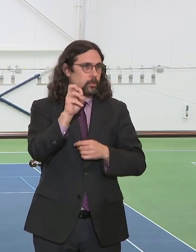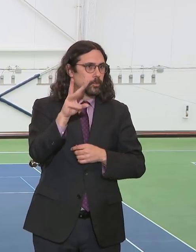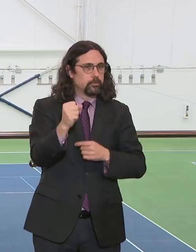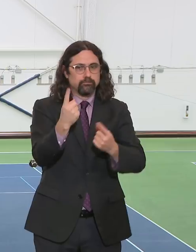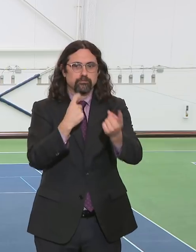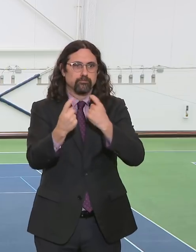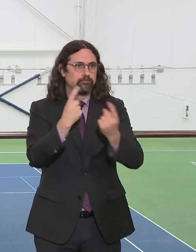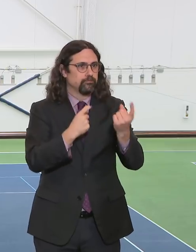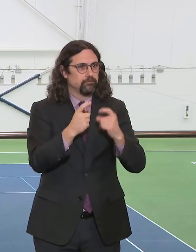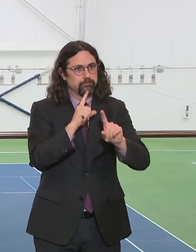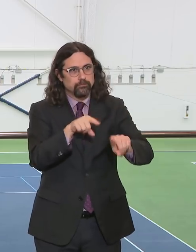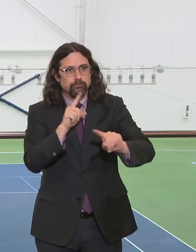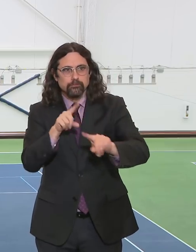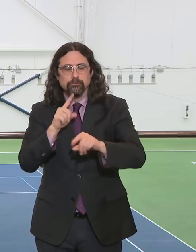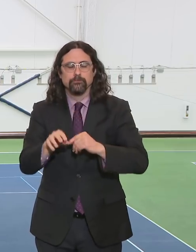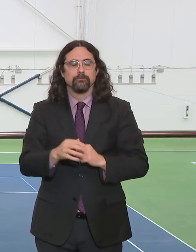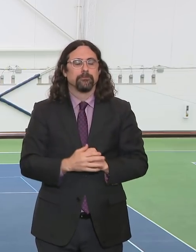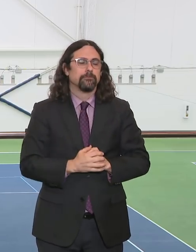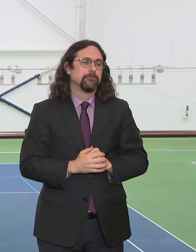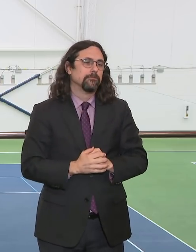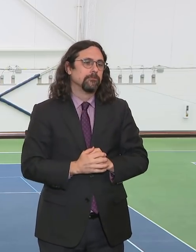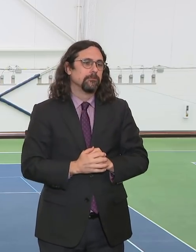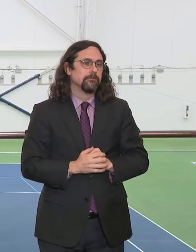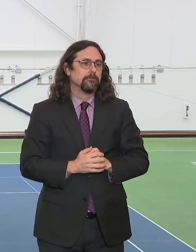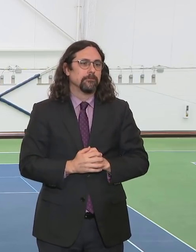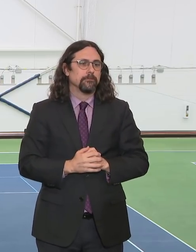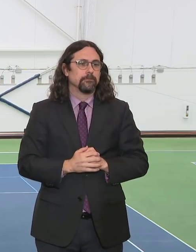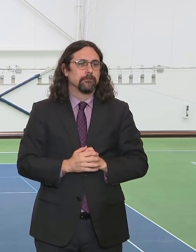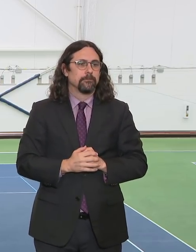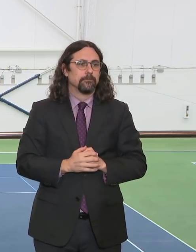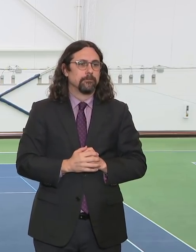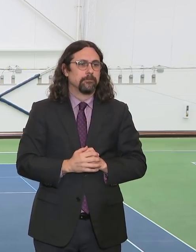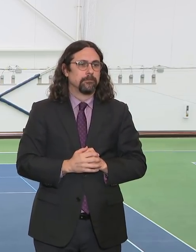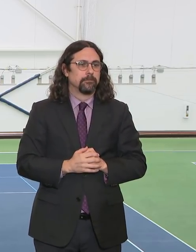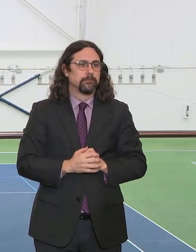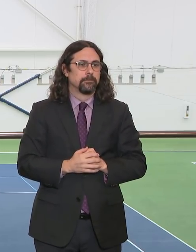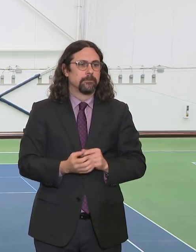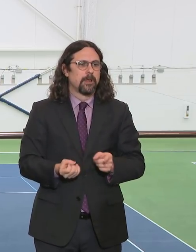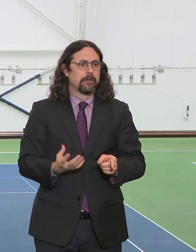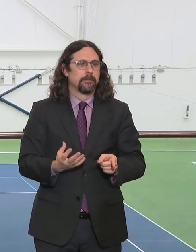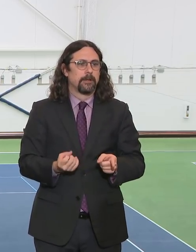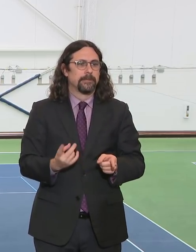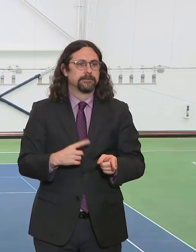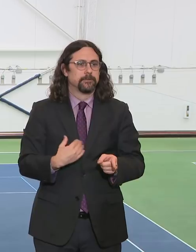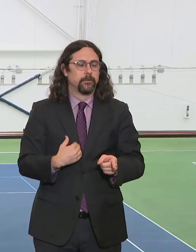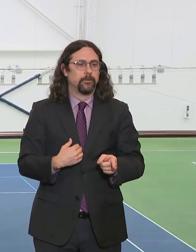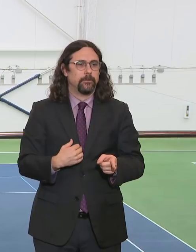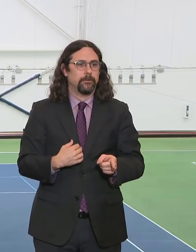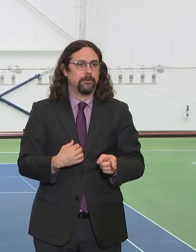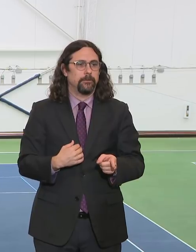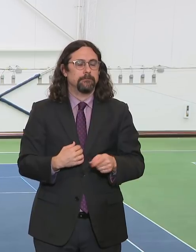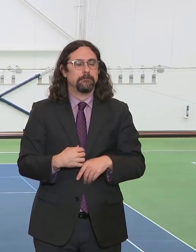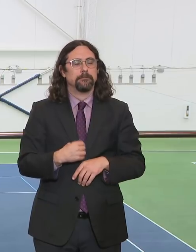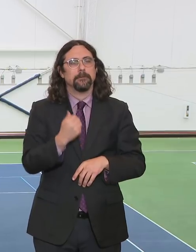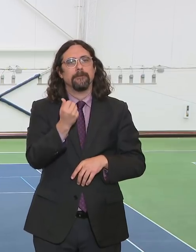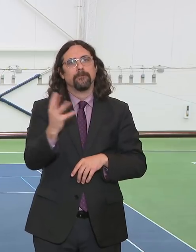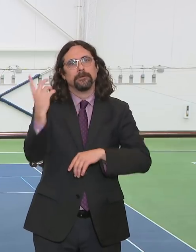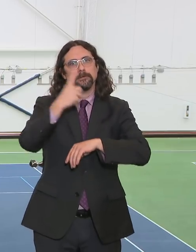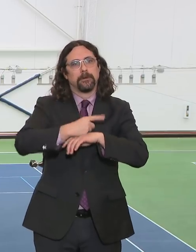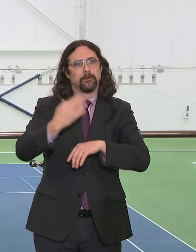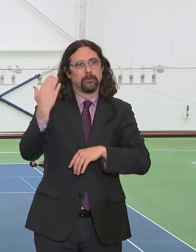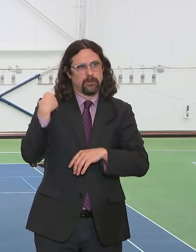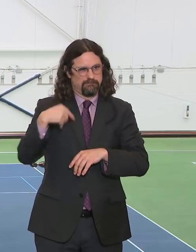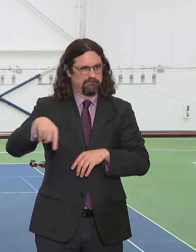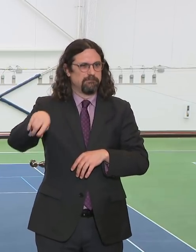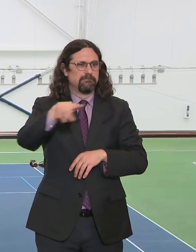So, a few days ago, we all heard the very tough news about the record number of calls to 9-1